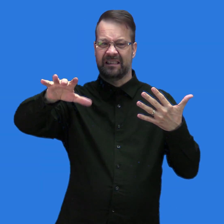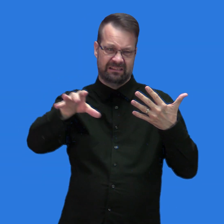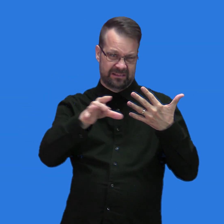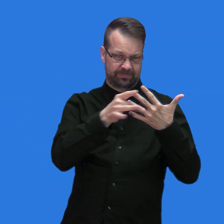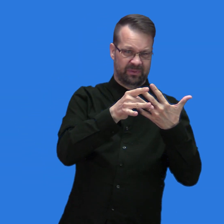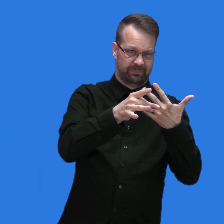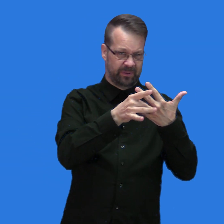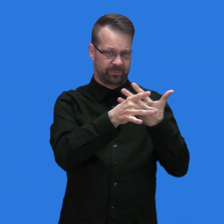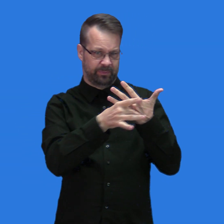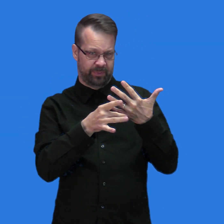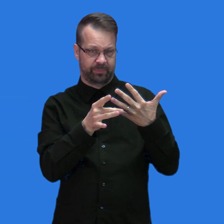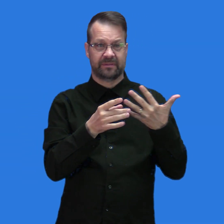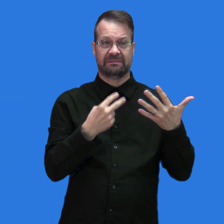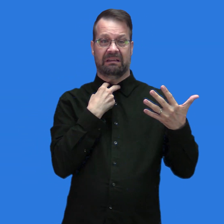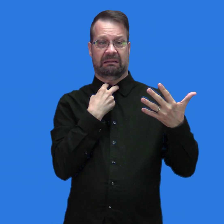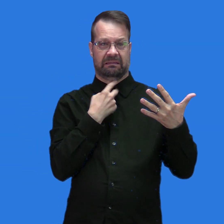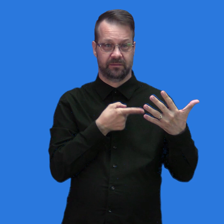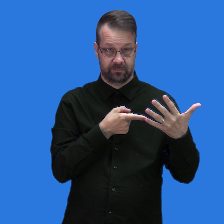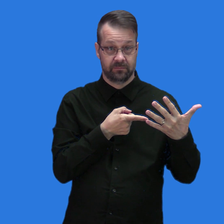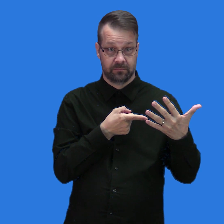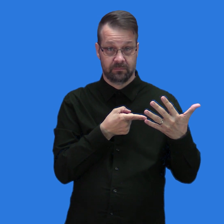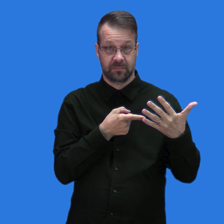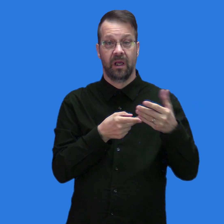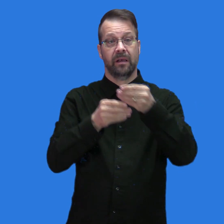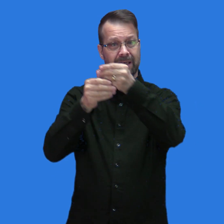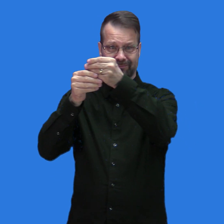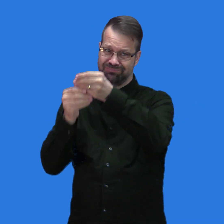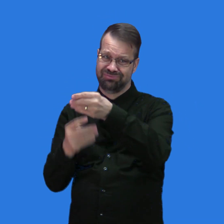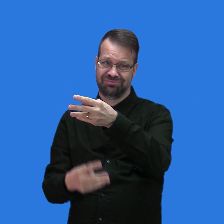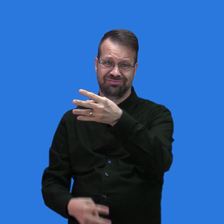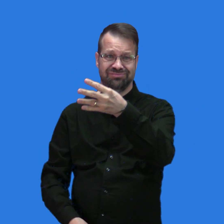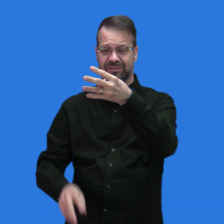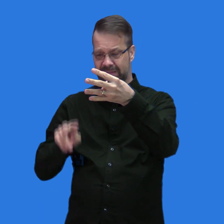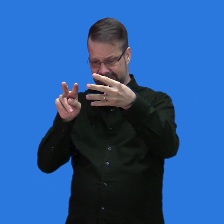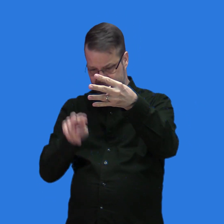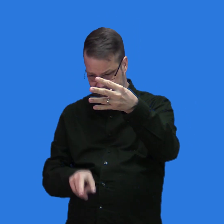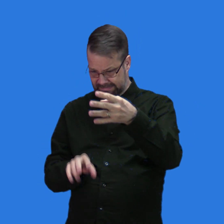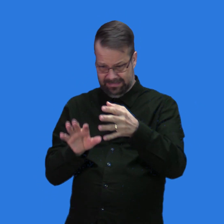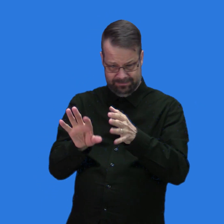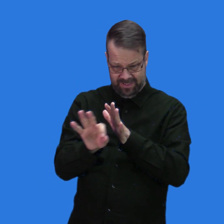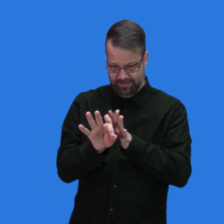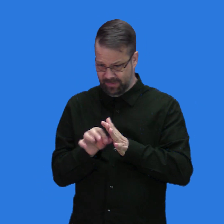.epa.gov.